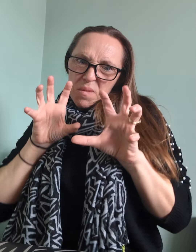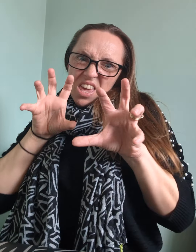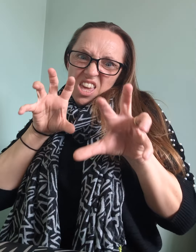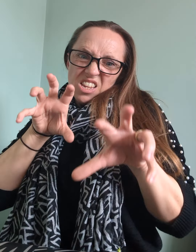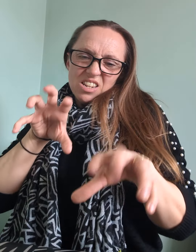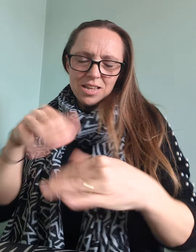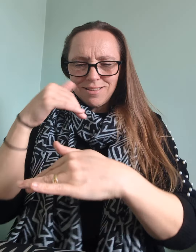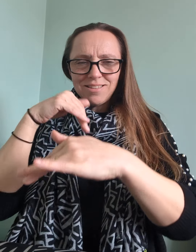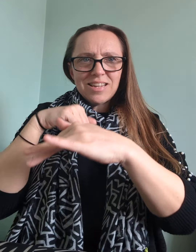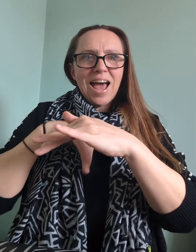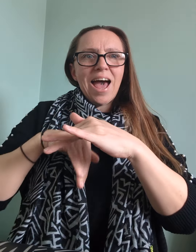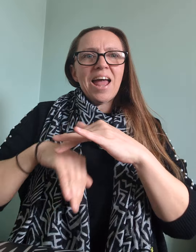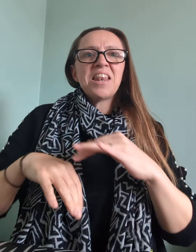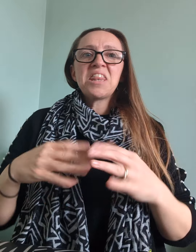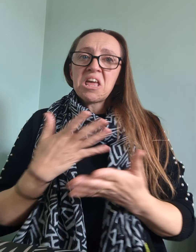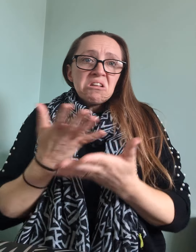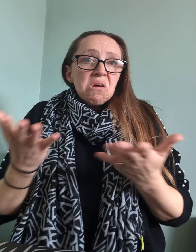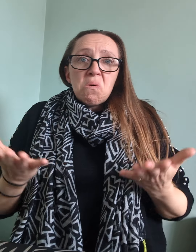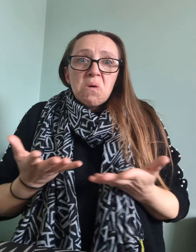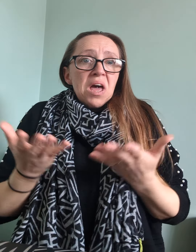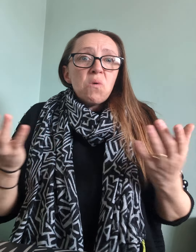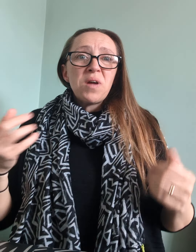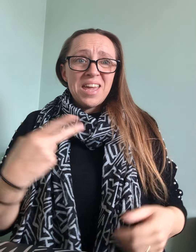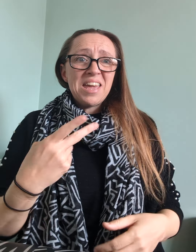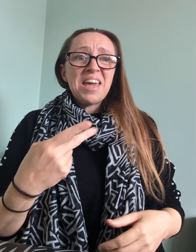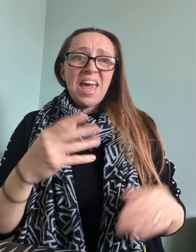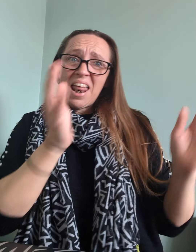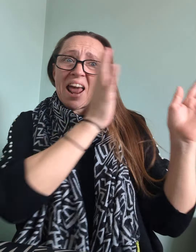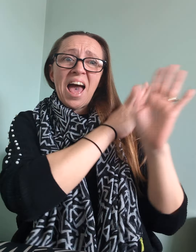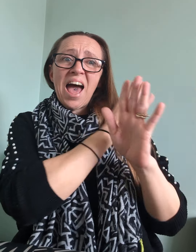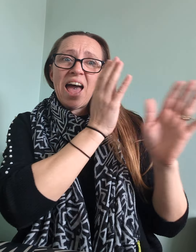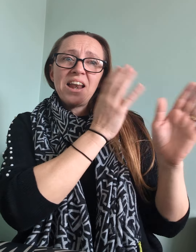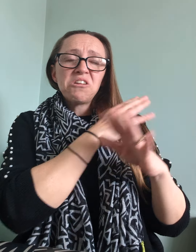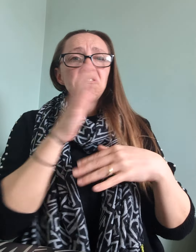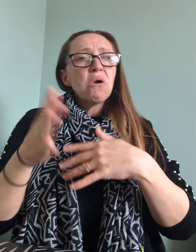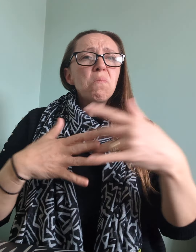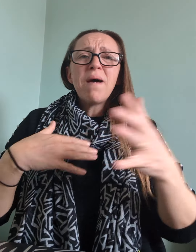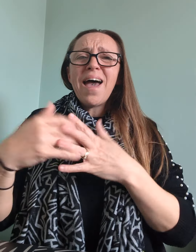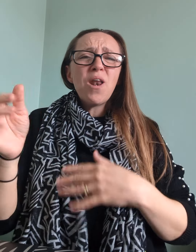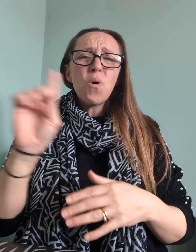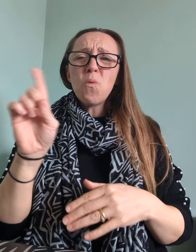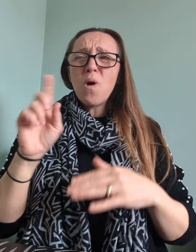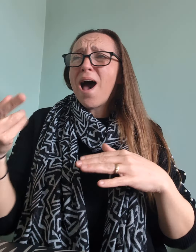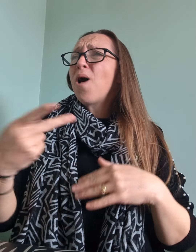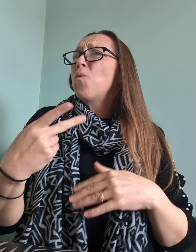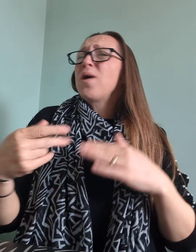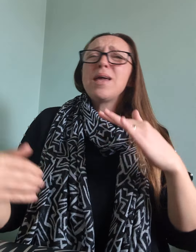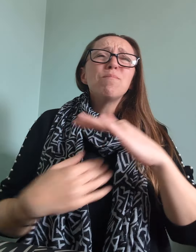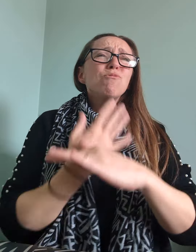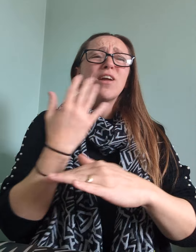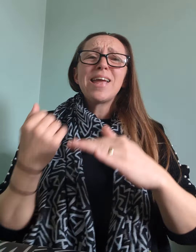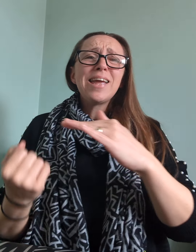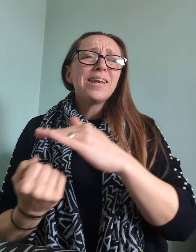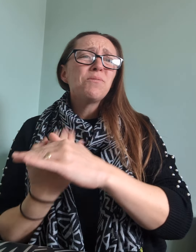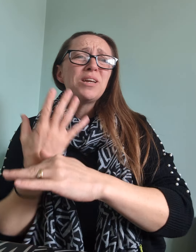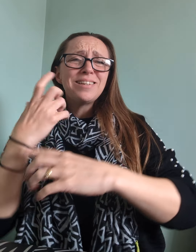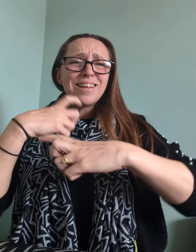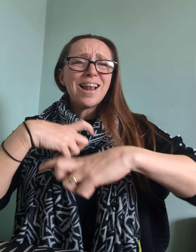beast inside, there's nowhere we can hide No matter what we breed, we still